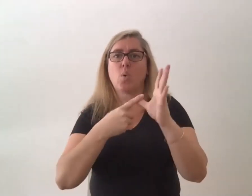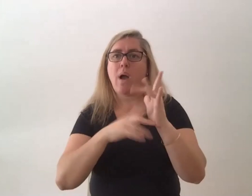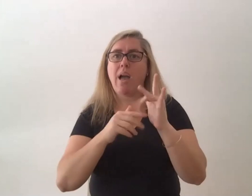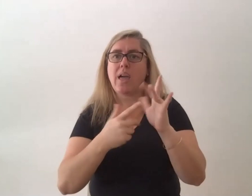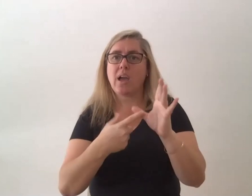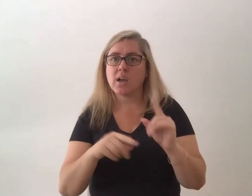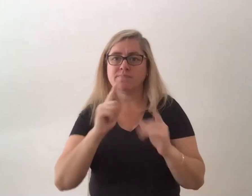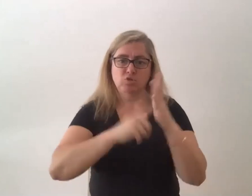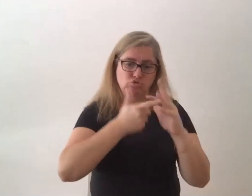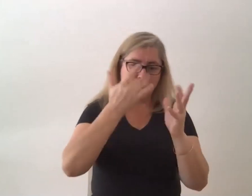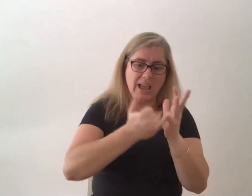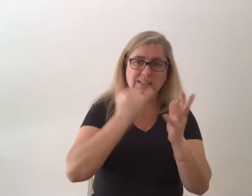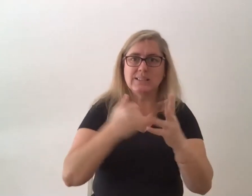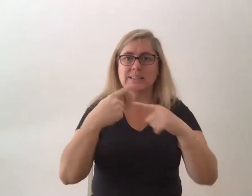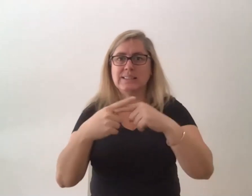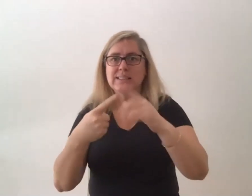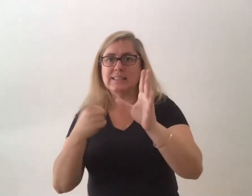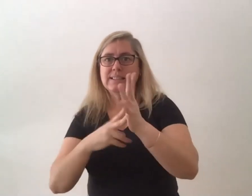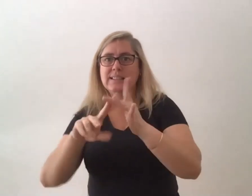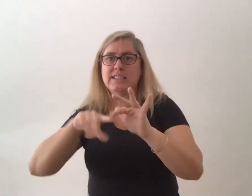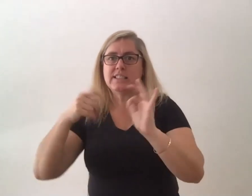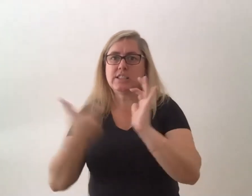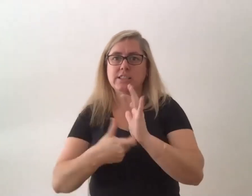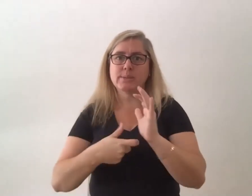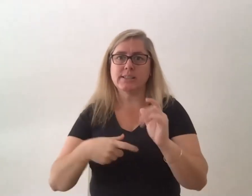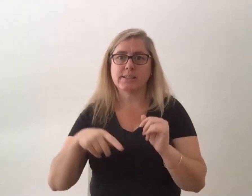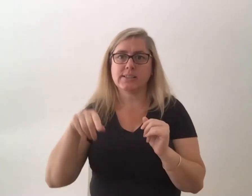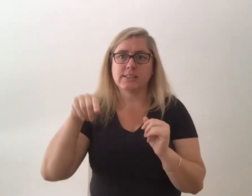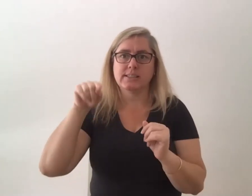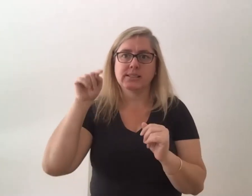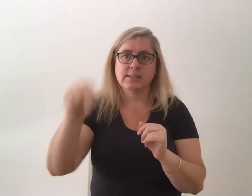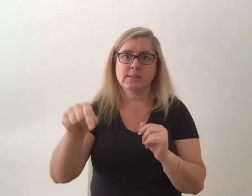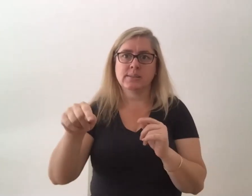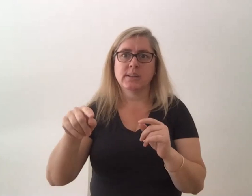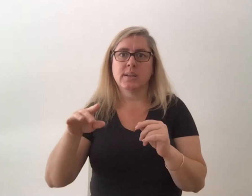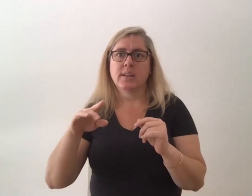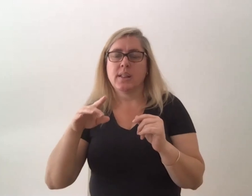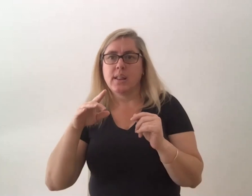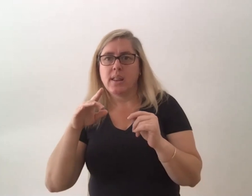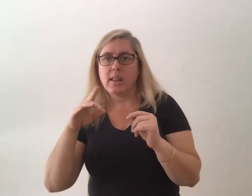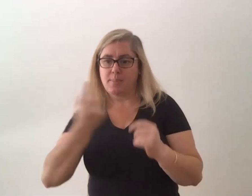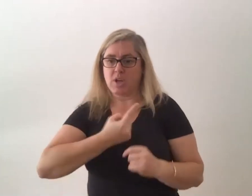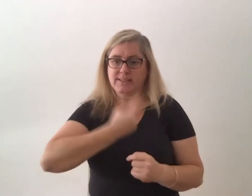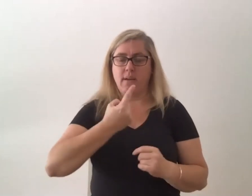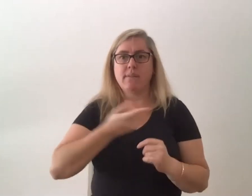um hadley myself and a filmmaker rachel edward